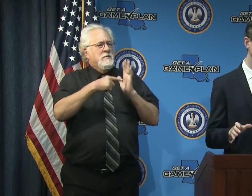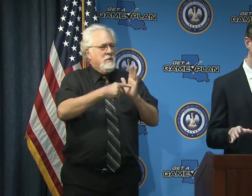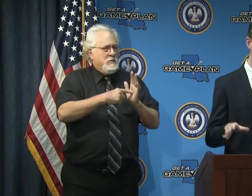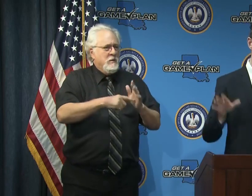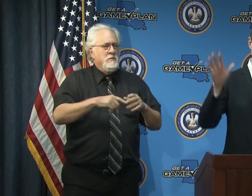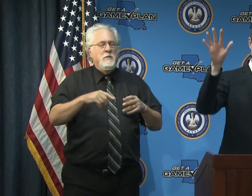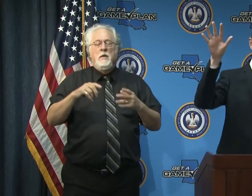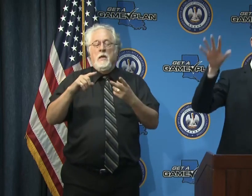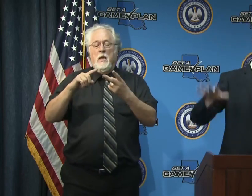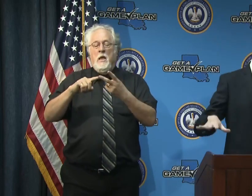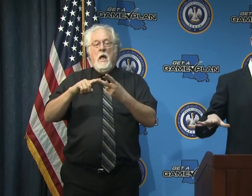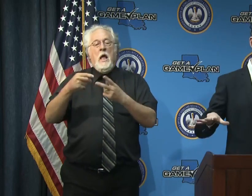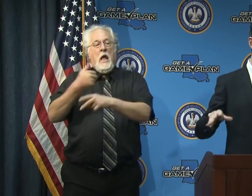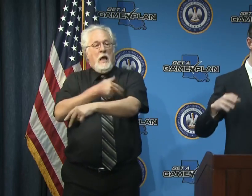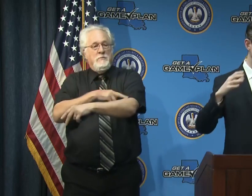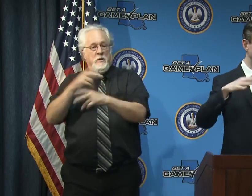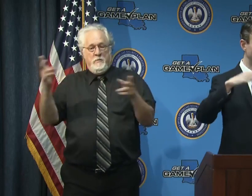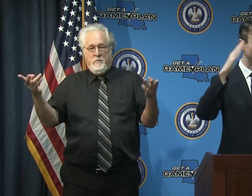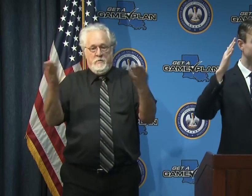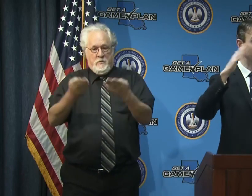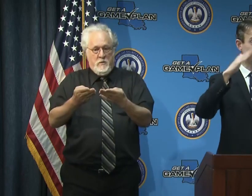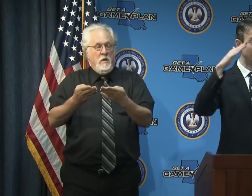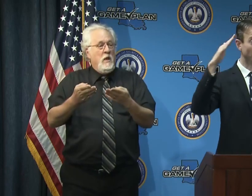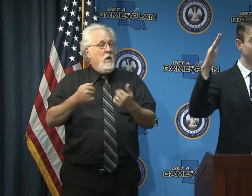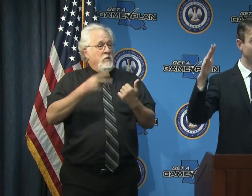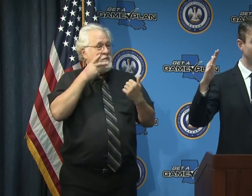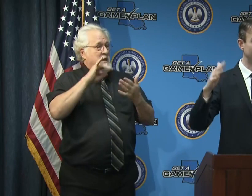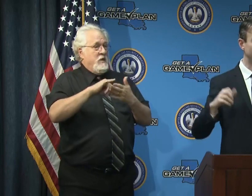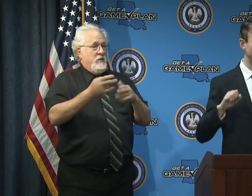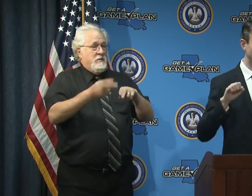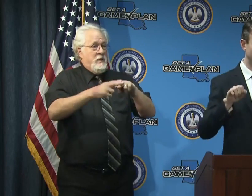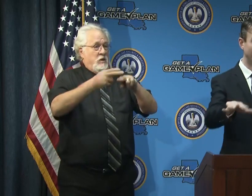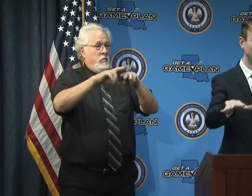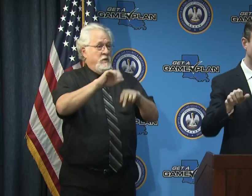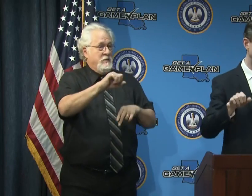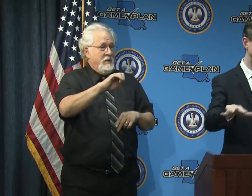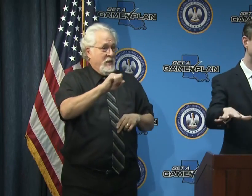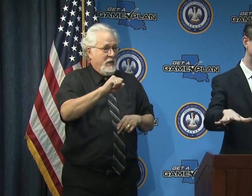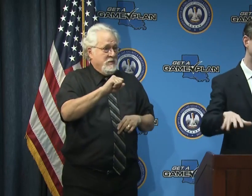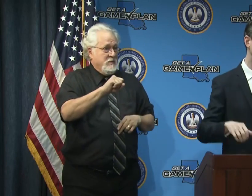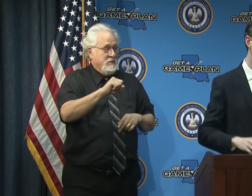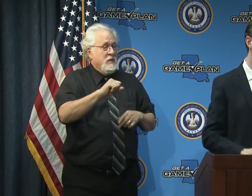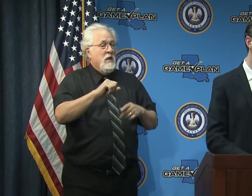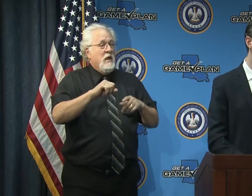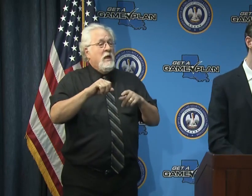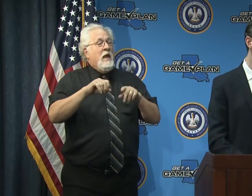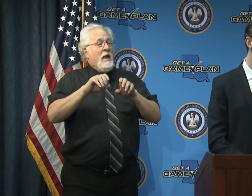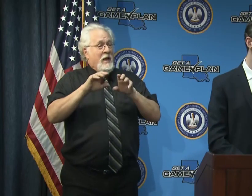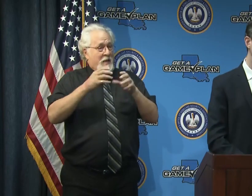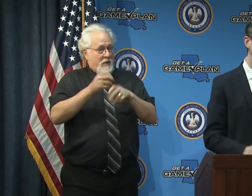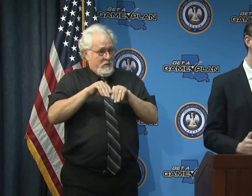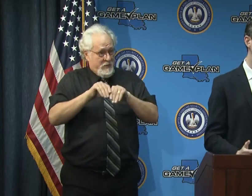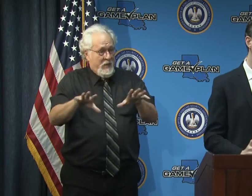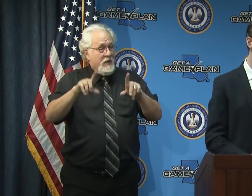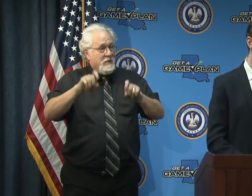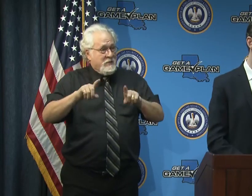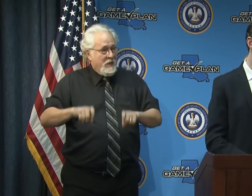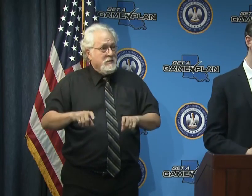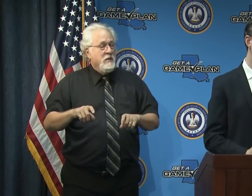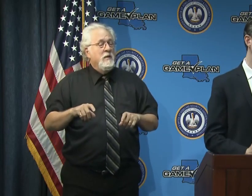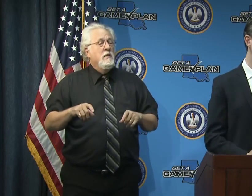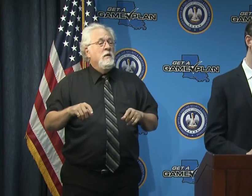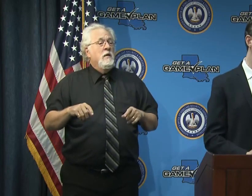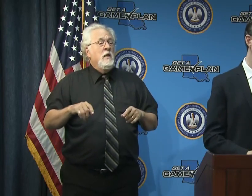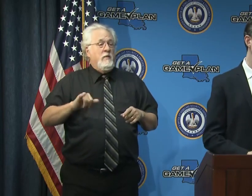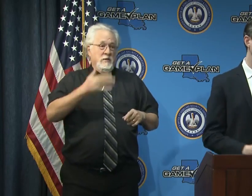syndromic surveillance and hospitalization so even as we see this increase in cases that that getting testing out to communities will necessarily do